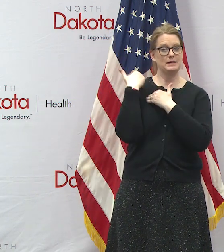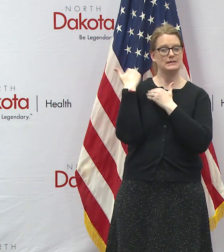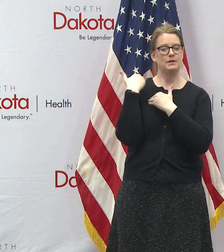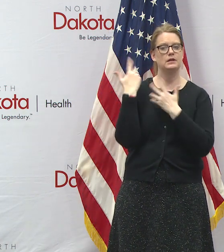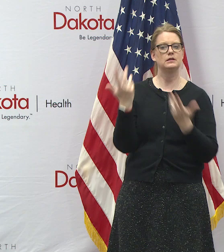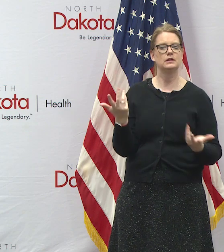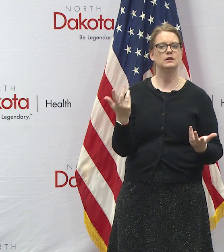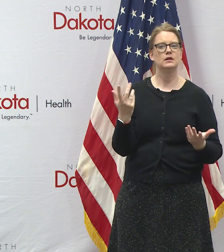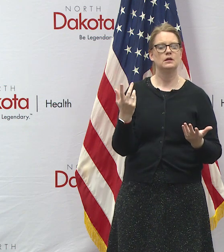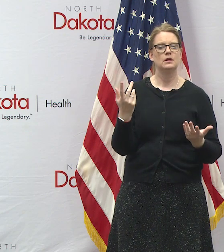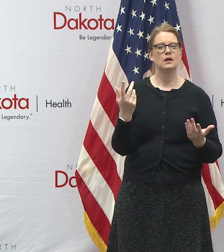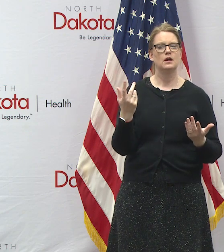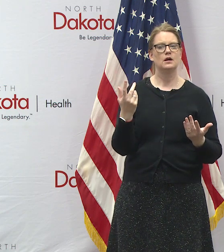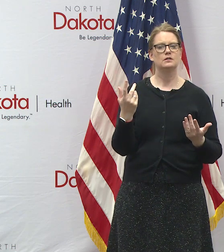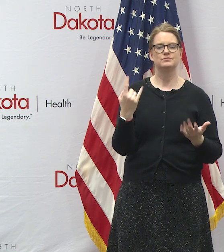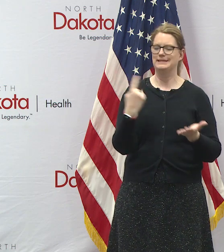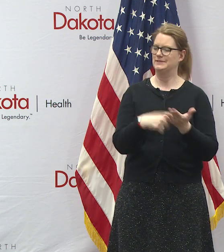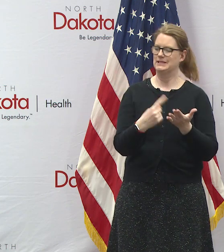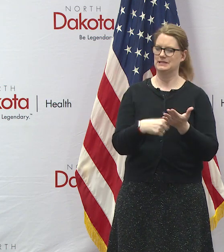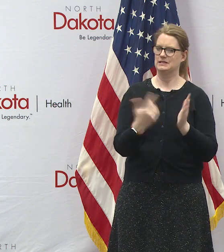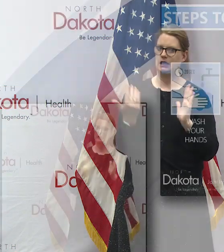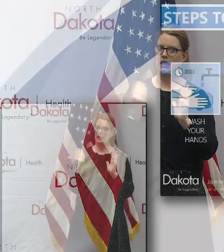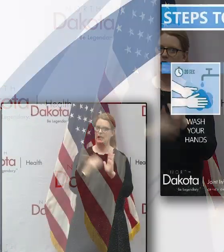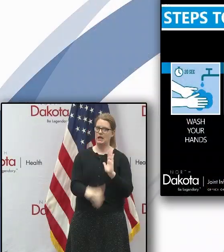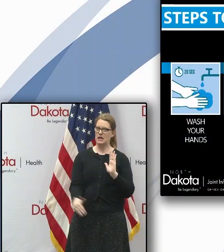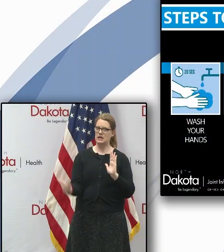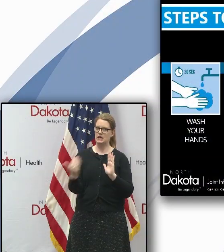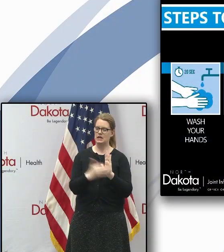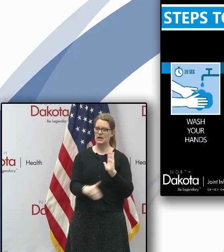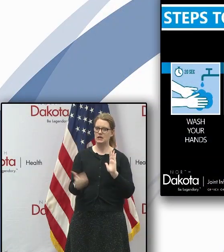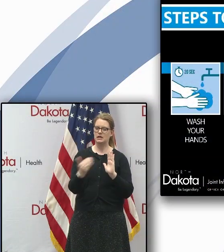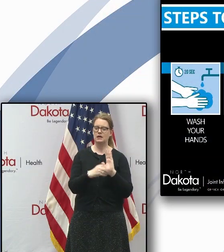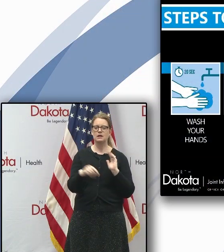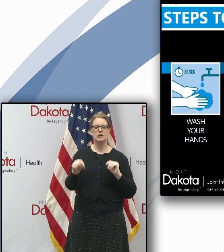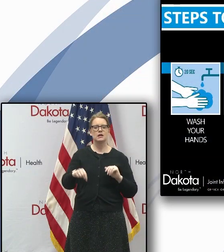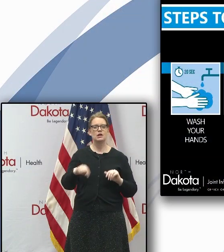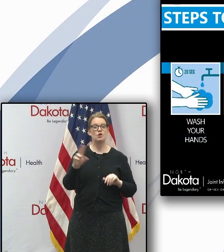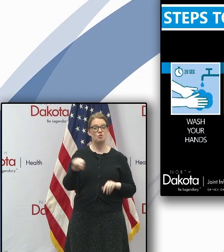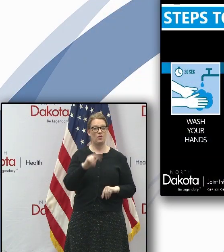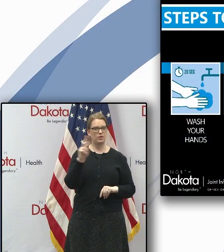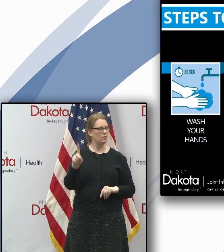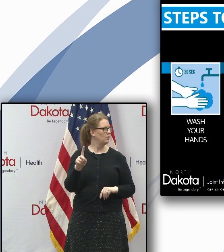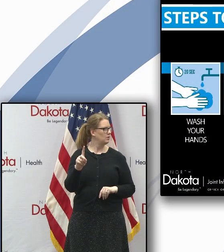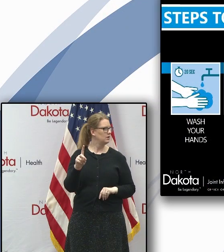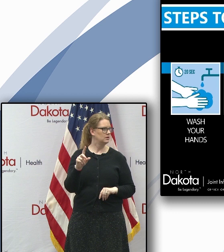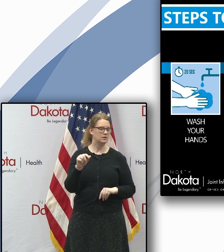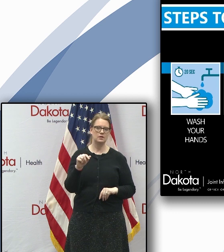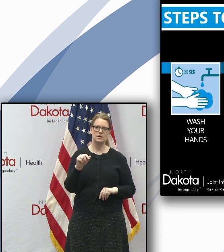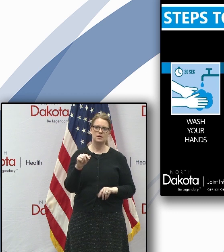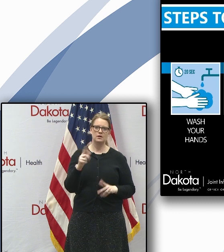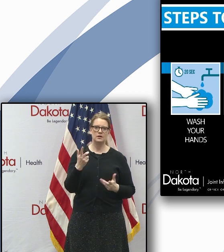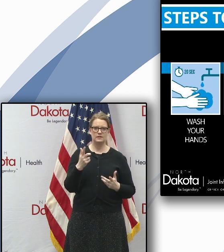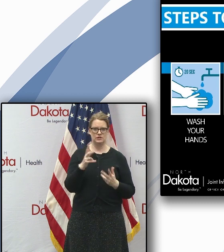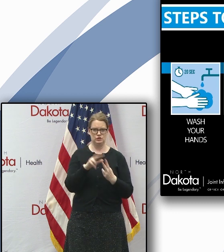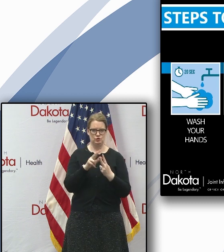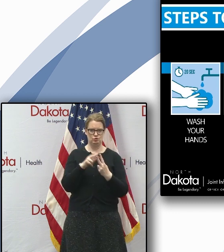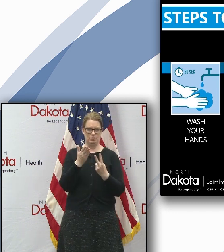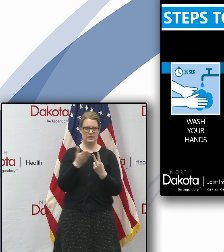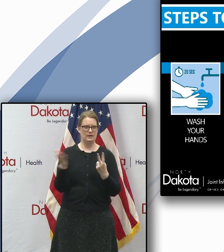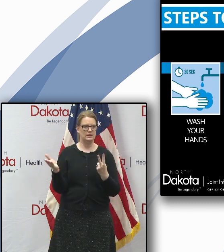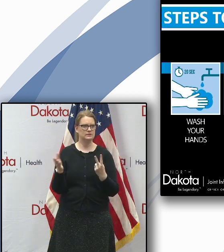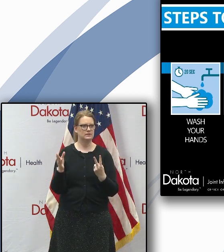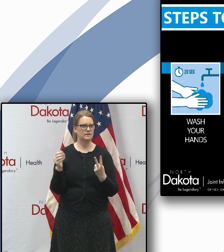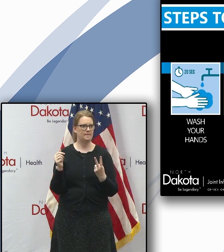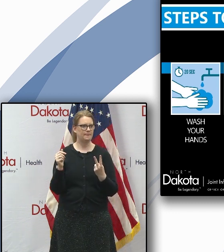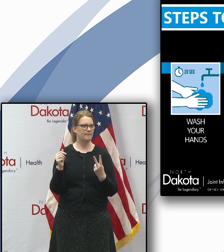uh we've talked about this thing before but again in north dakota uh we're doing this with a a mix of two things i mean if you